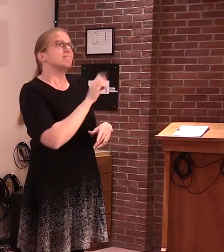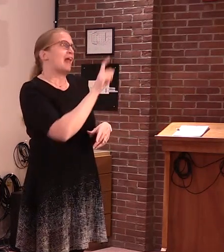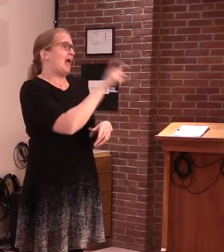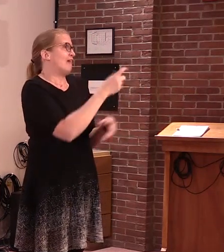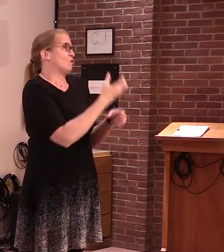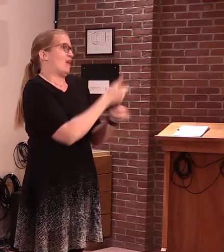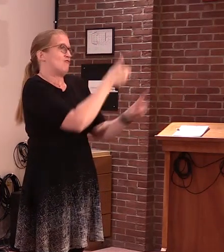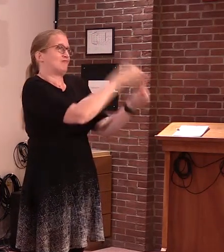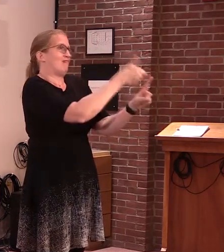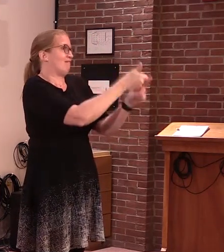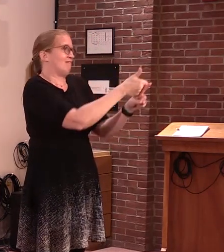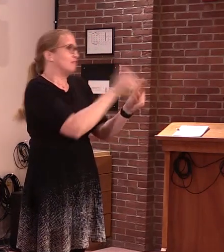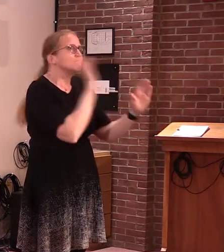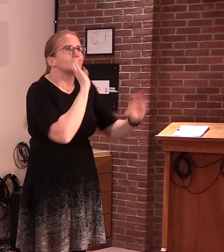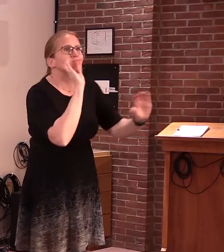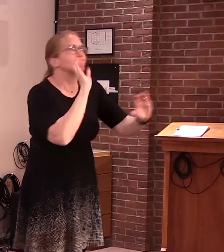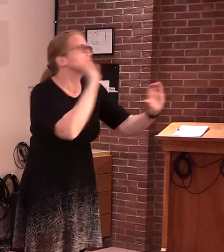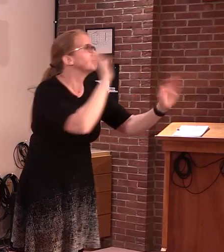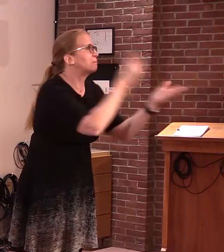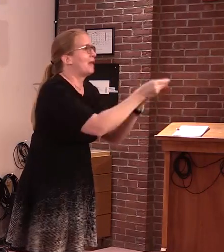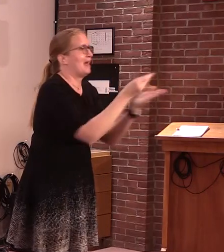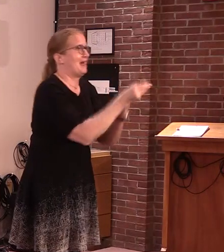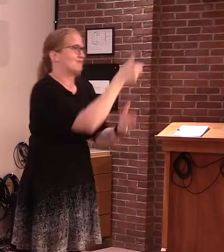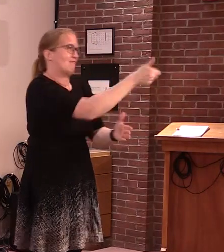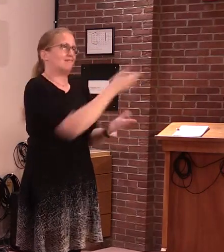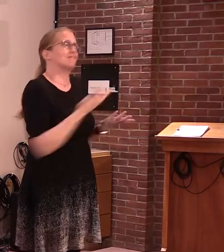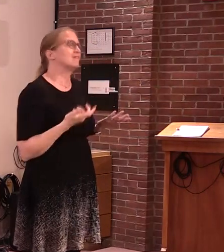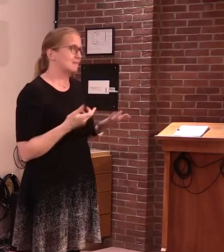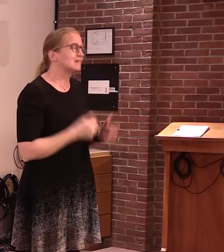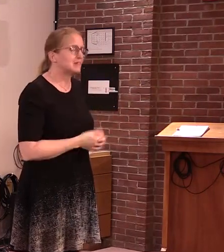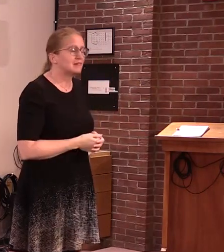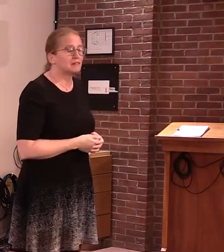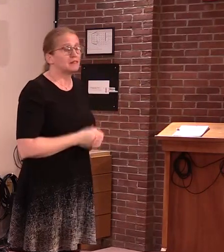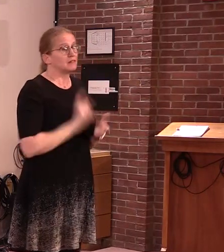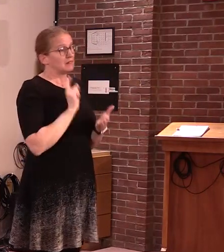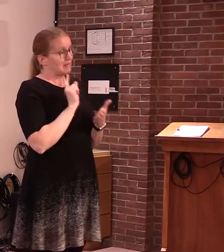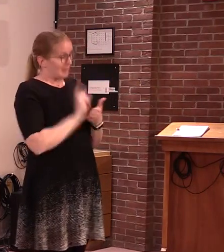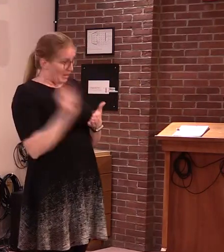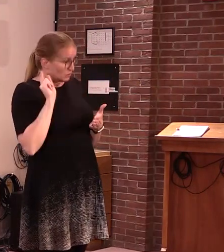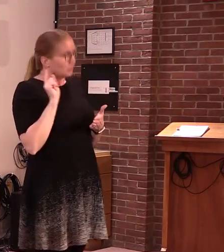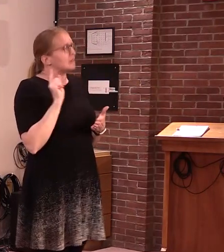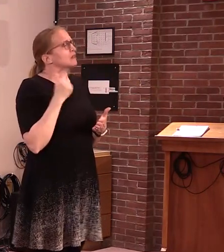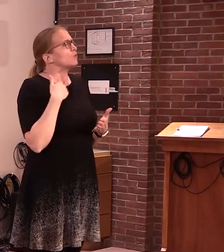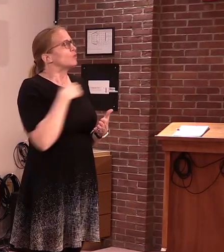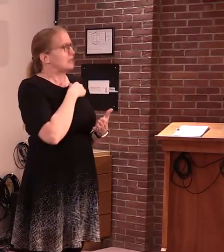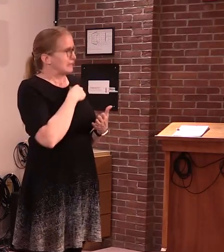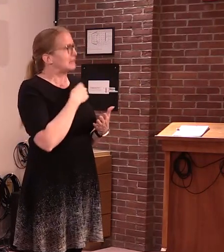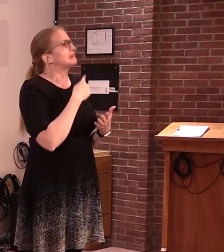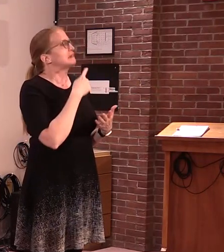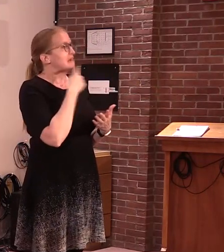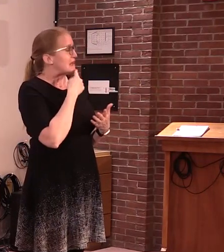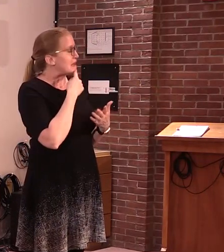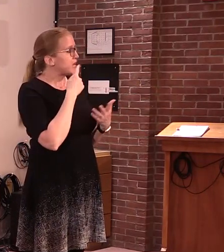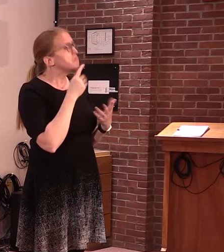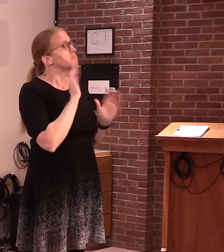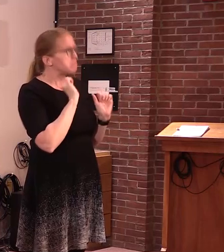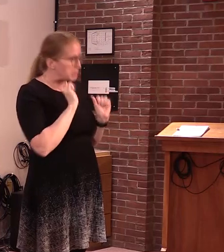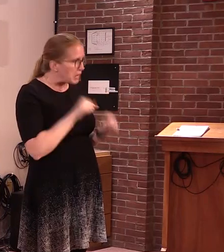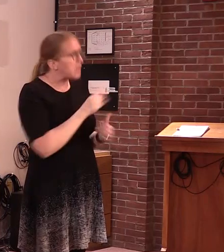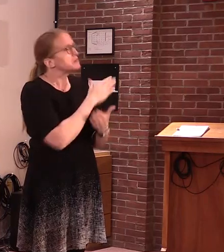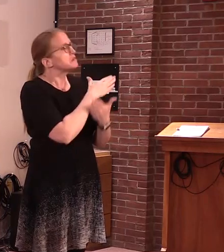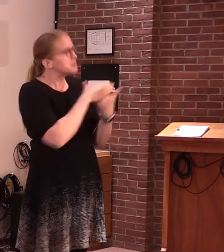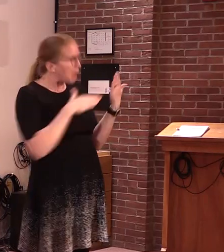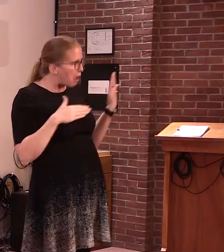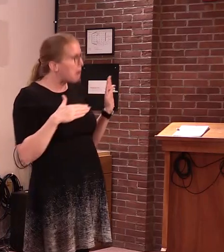And lastly, last week when we announced the opening of some elective procedures, either